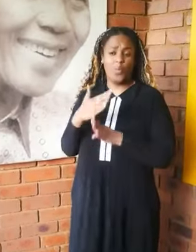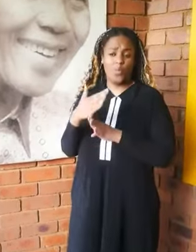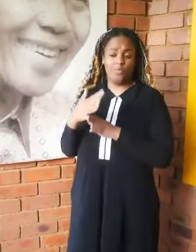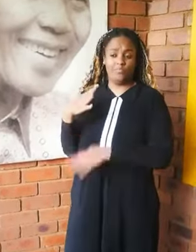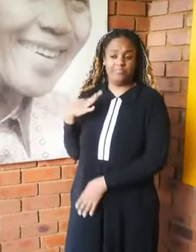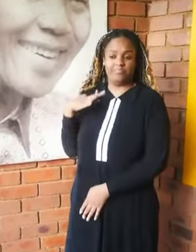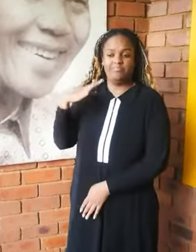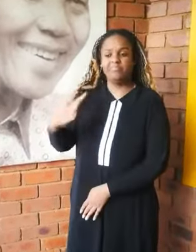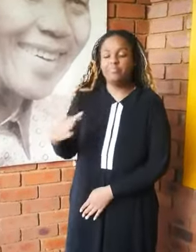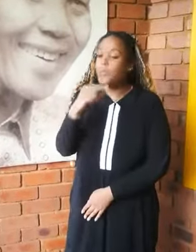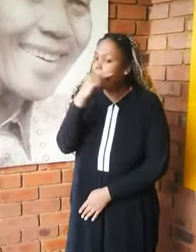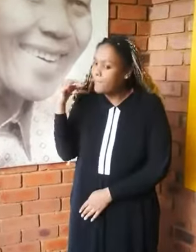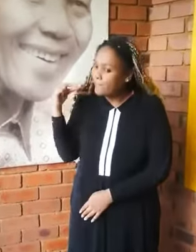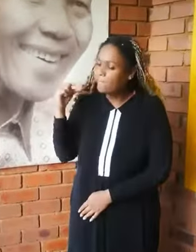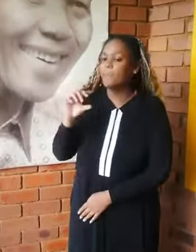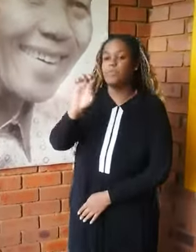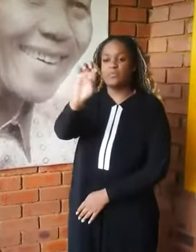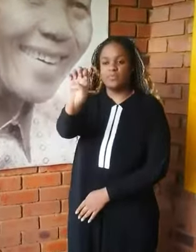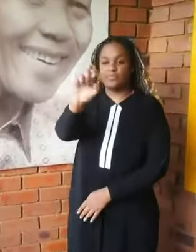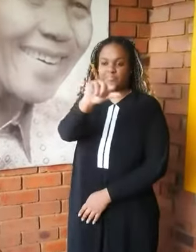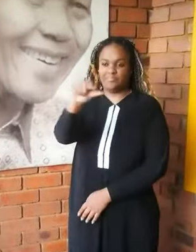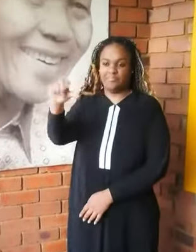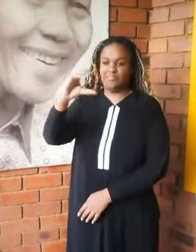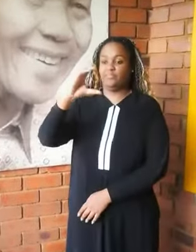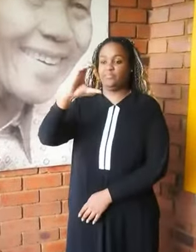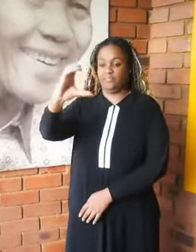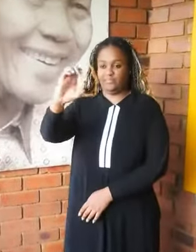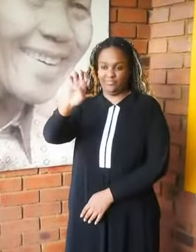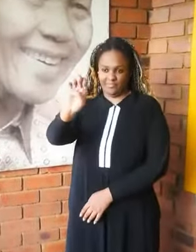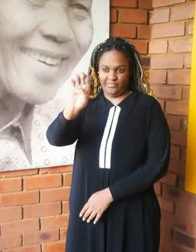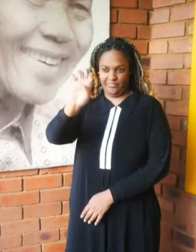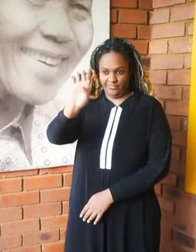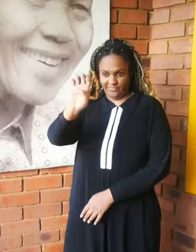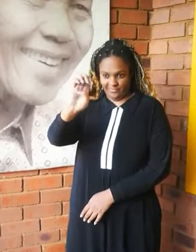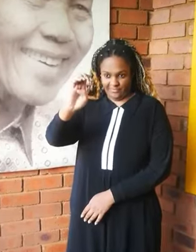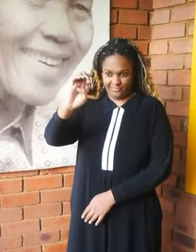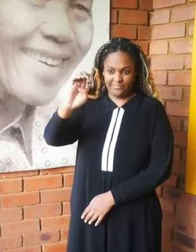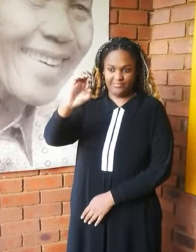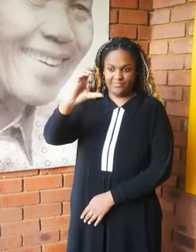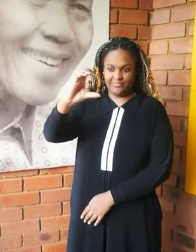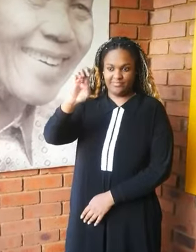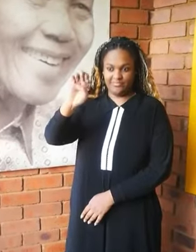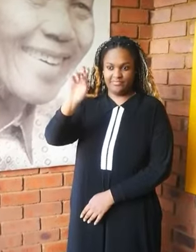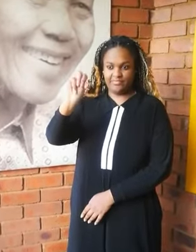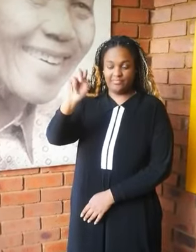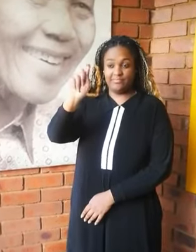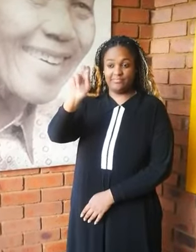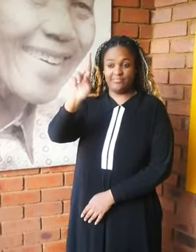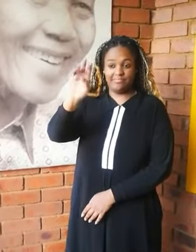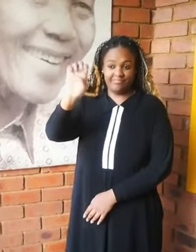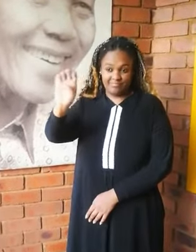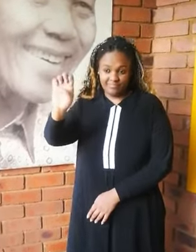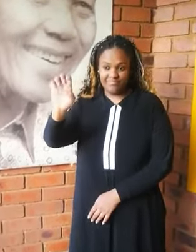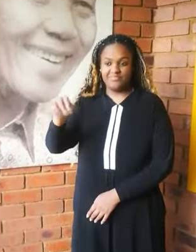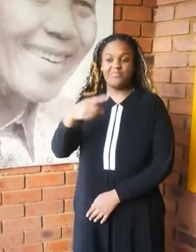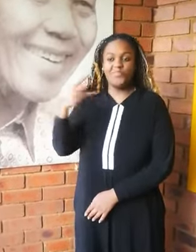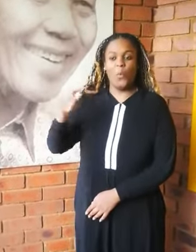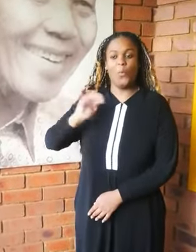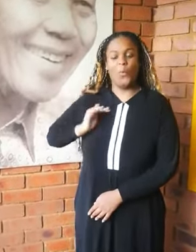I work as a volunteer at E-Center for Women's Health, an NGO based in